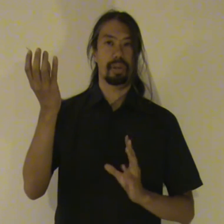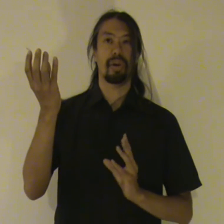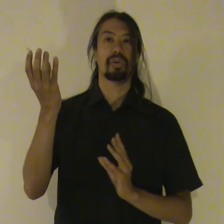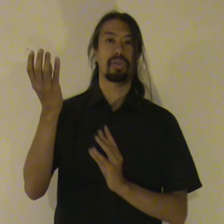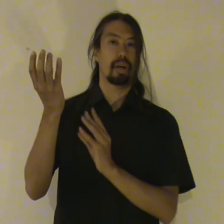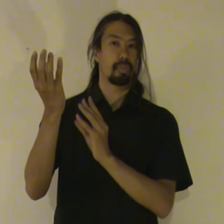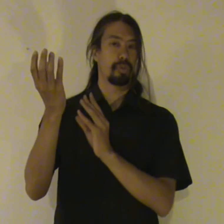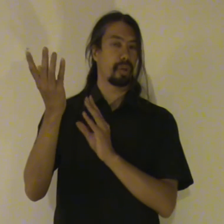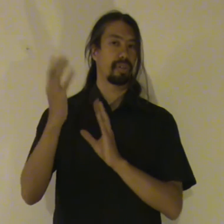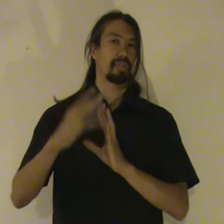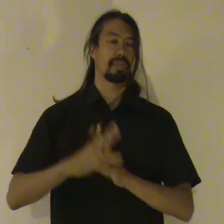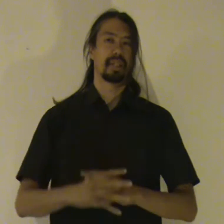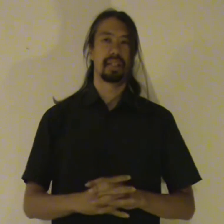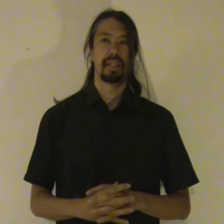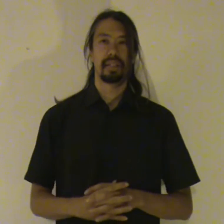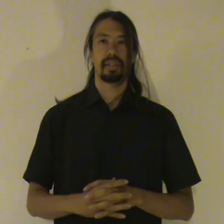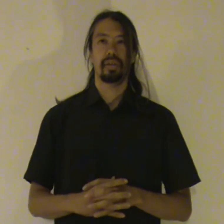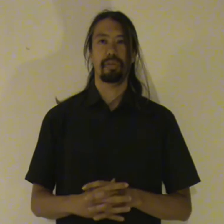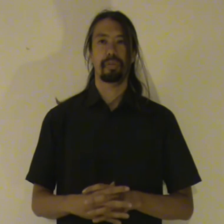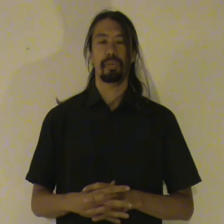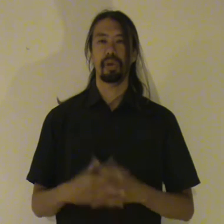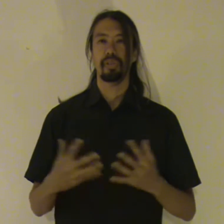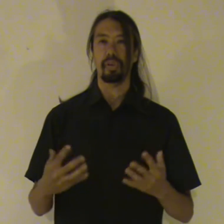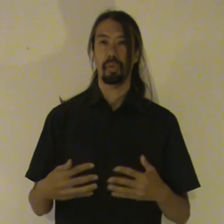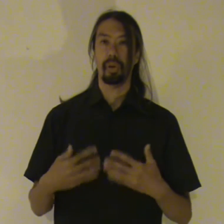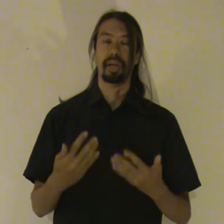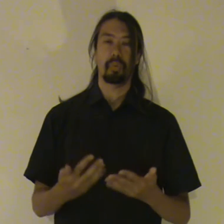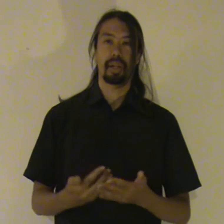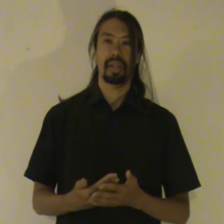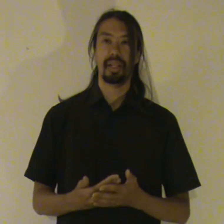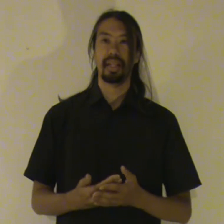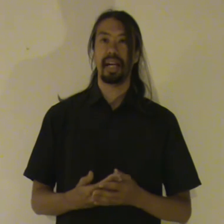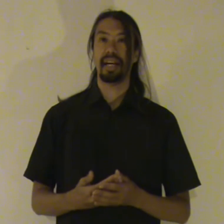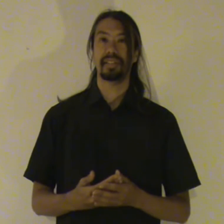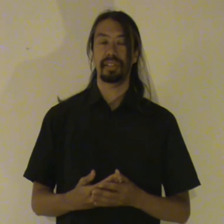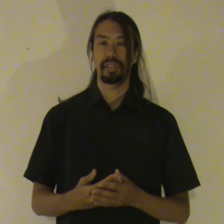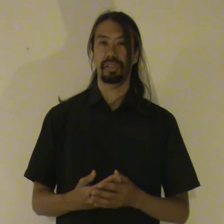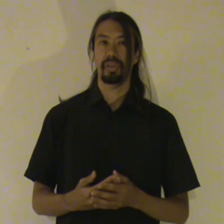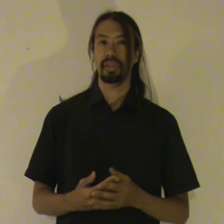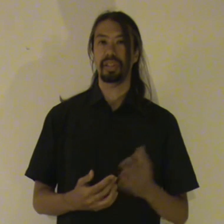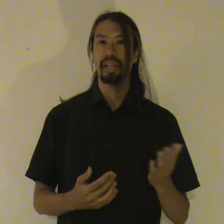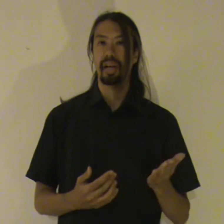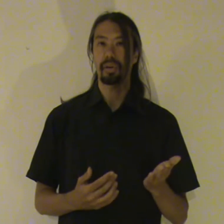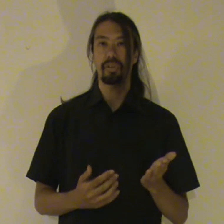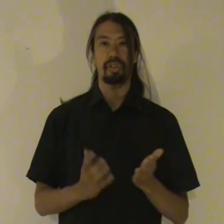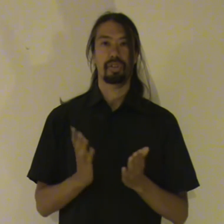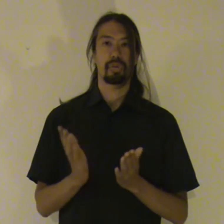Because they hope for it. So if the person you are working with. Has such a strong desire. Or such a strong